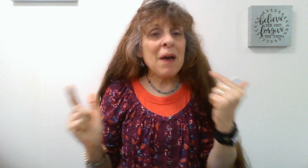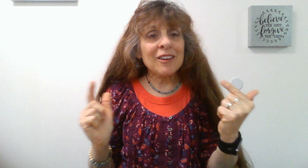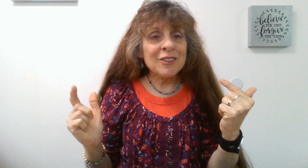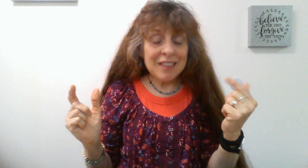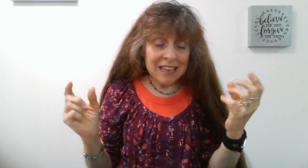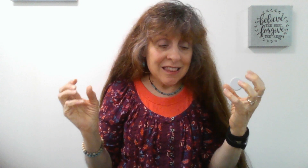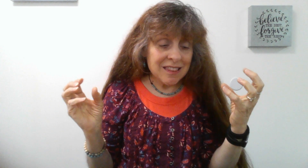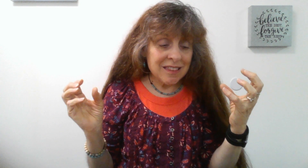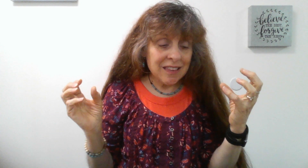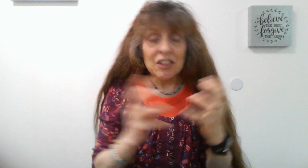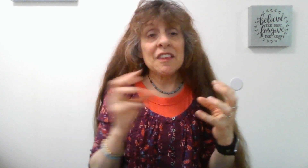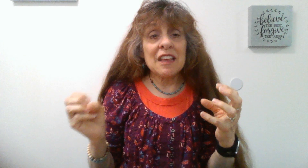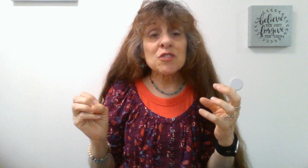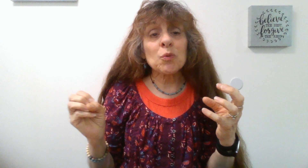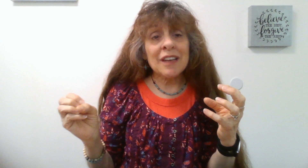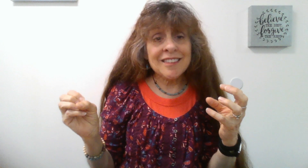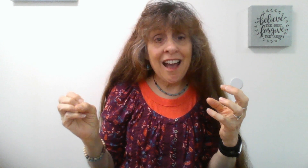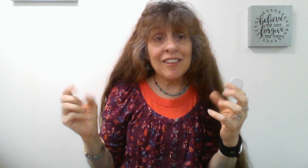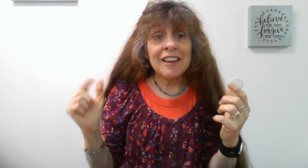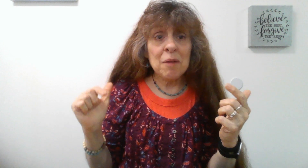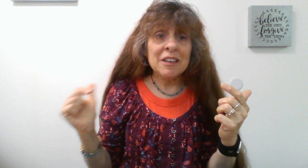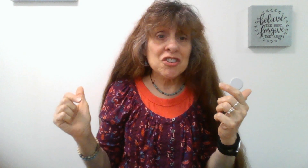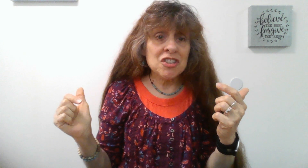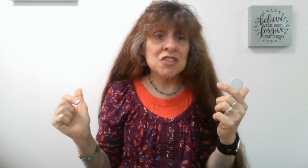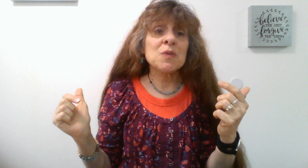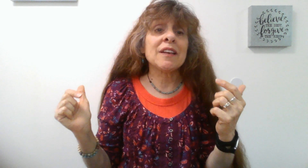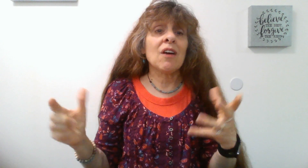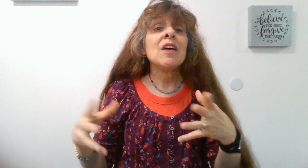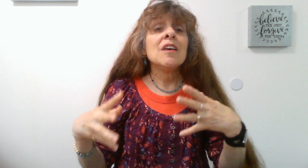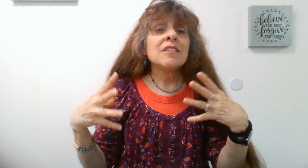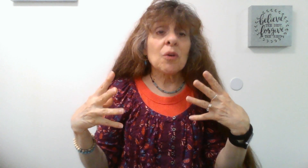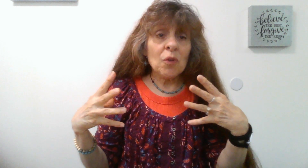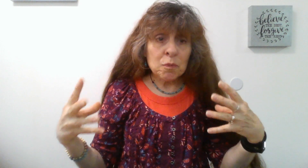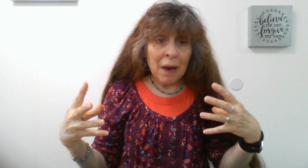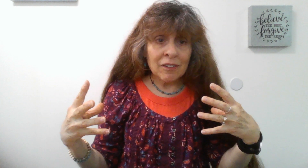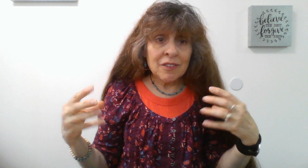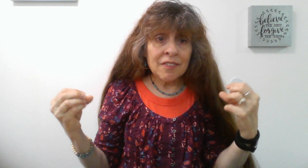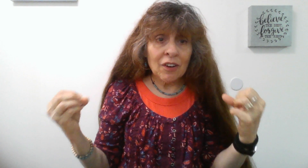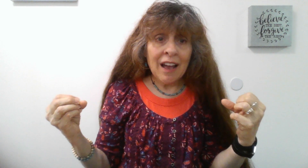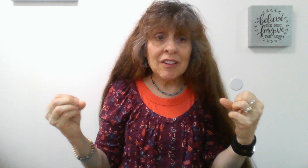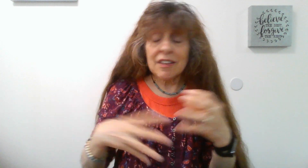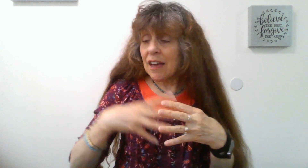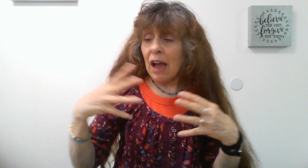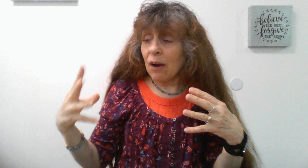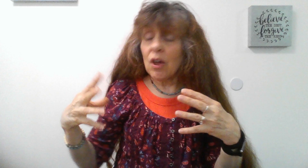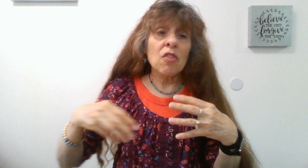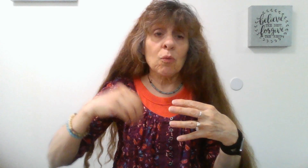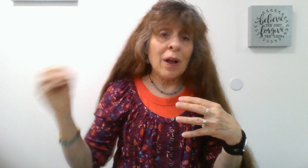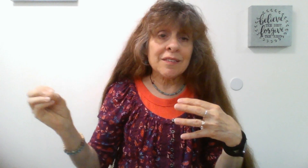battles that Israelites have. I'm reading Judges right now. So those battles that they're having to get out the rest